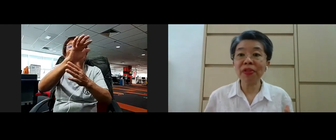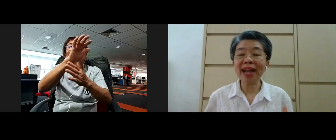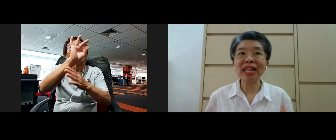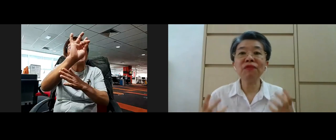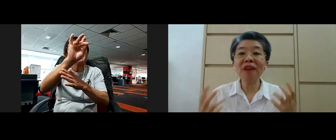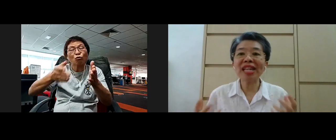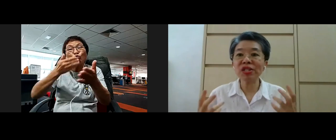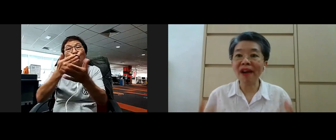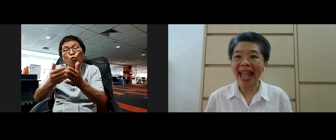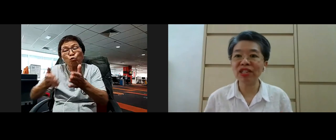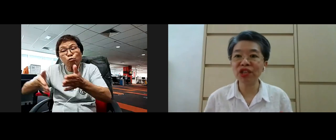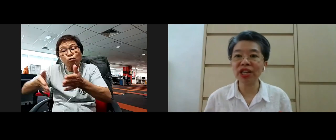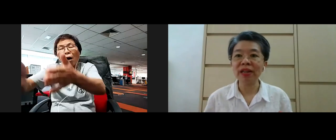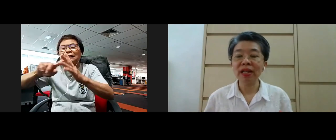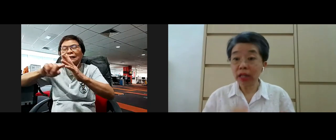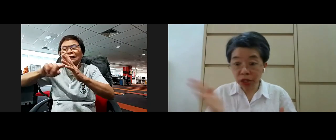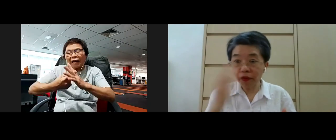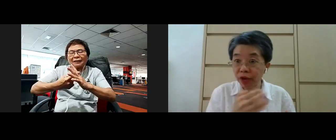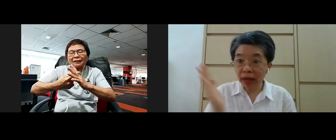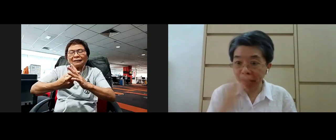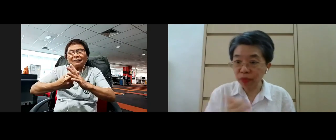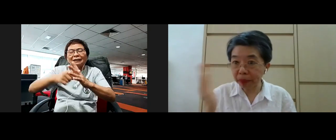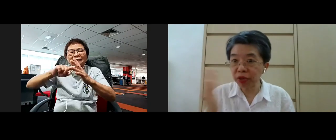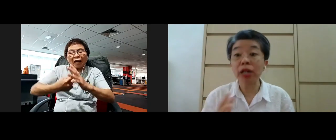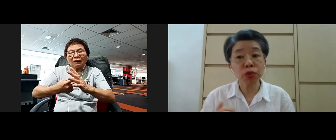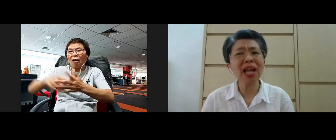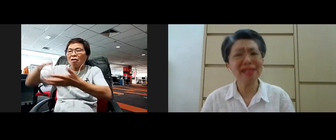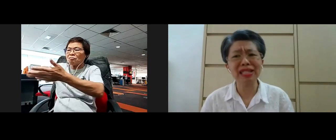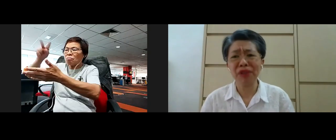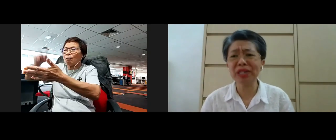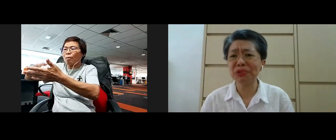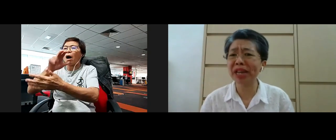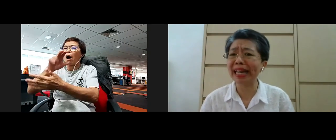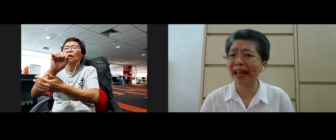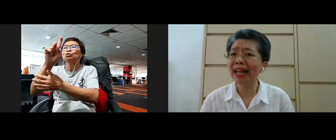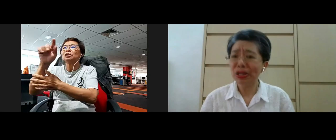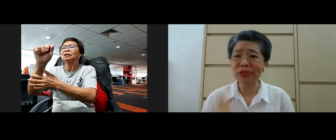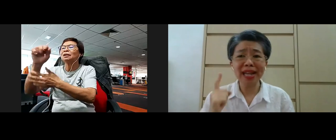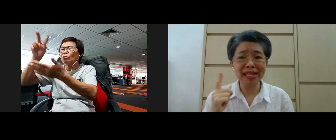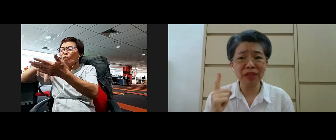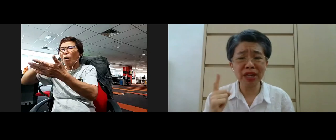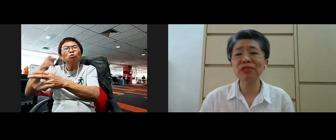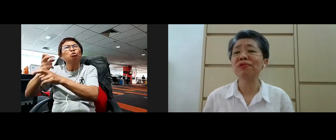start with that invest your energy instead of reading page by page and Sutas is difficult to read yeah